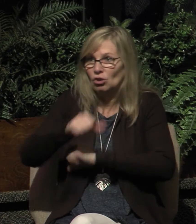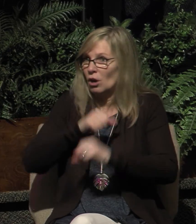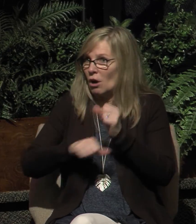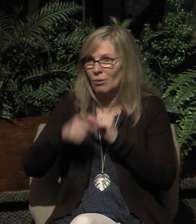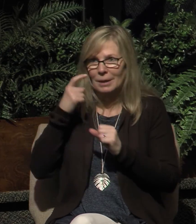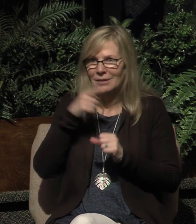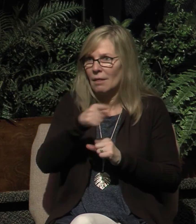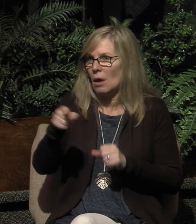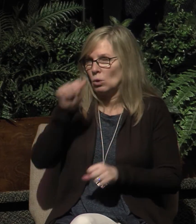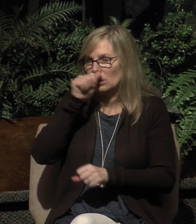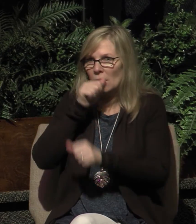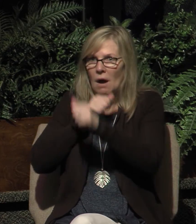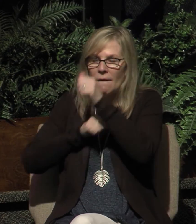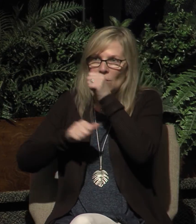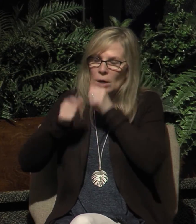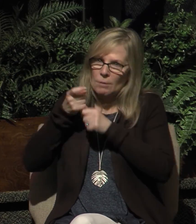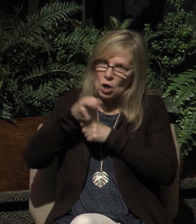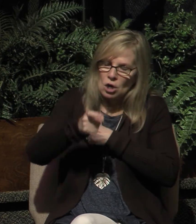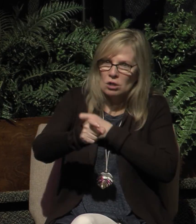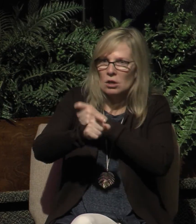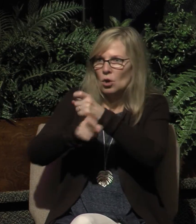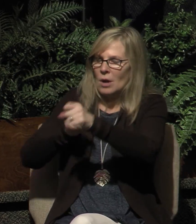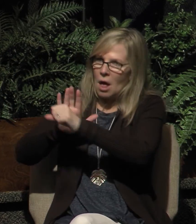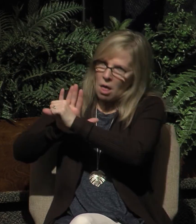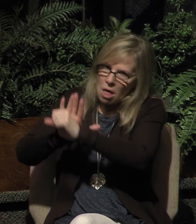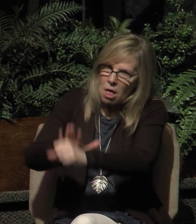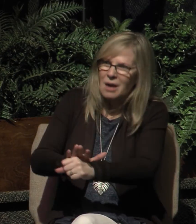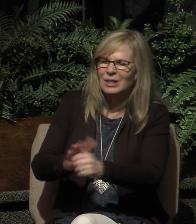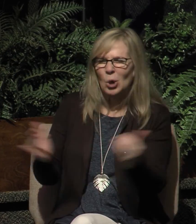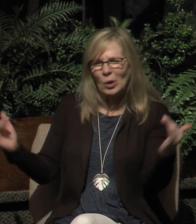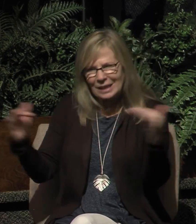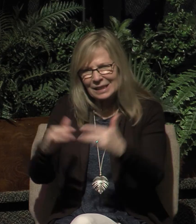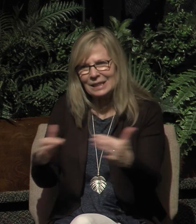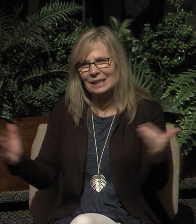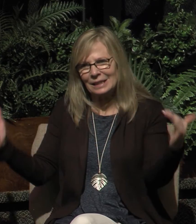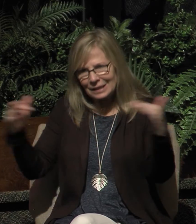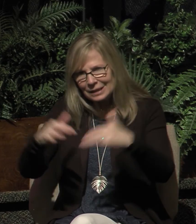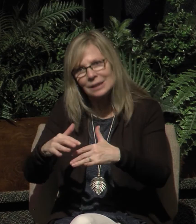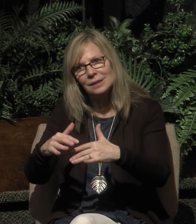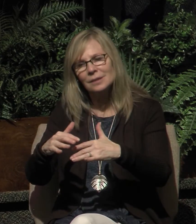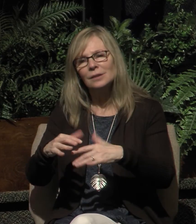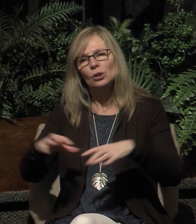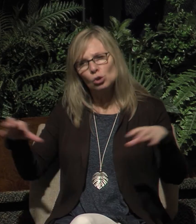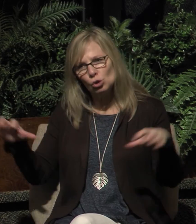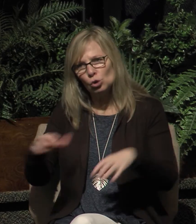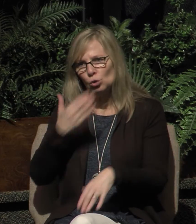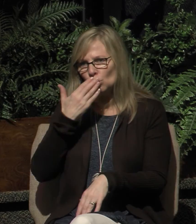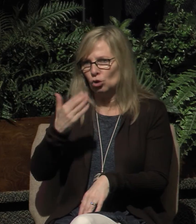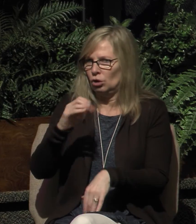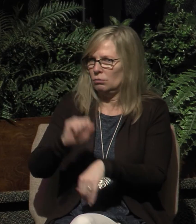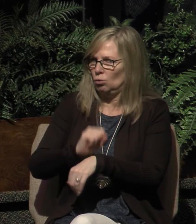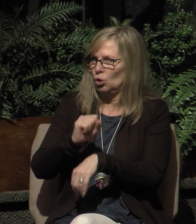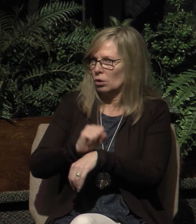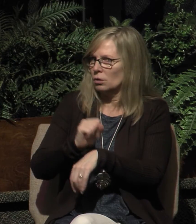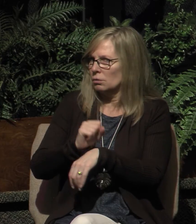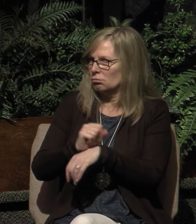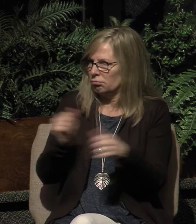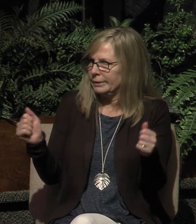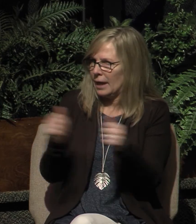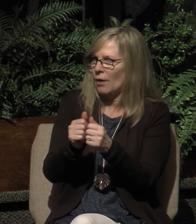to encourage one another to be loving and to do deeds of kindness. In other words as difficult as